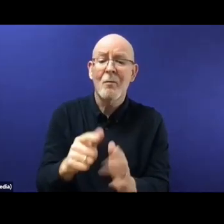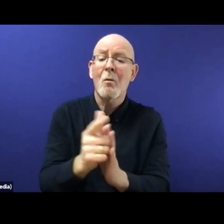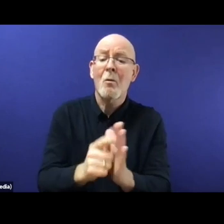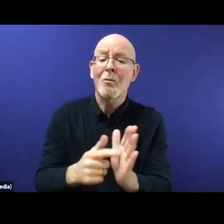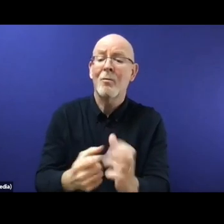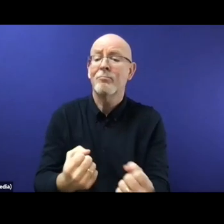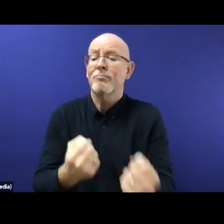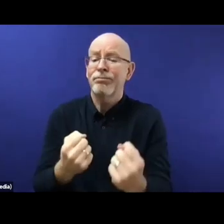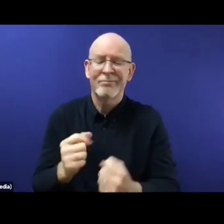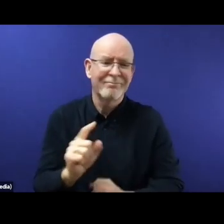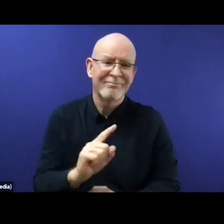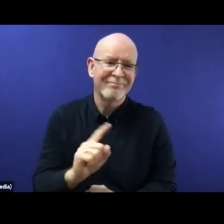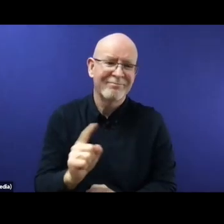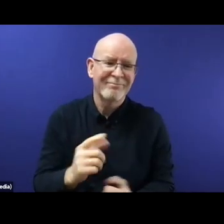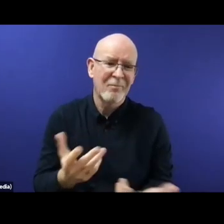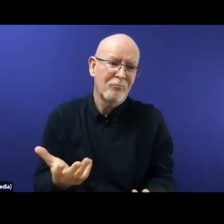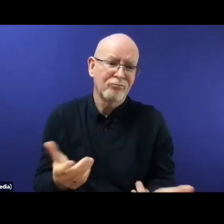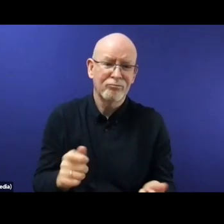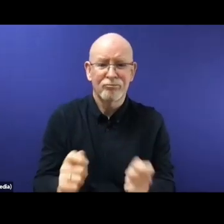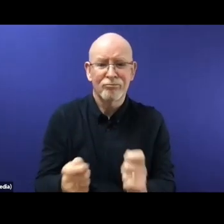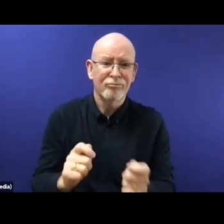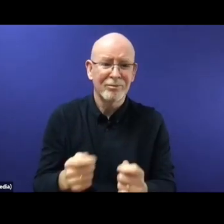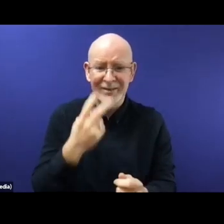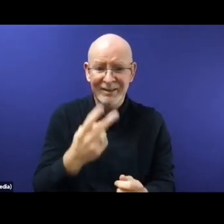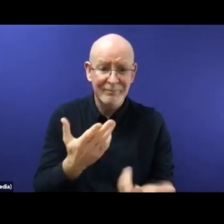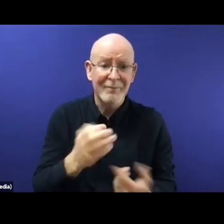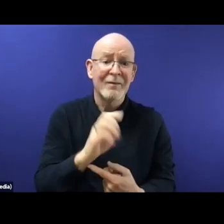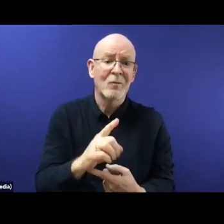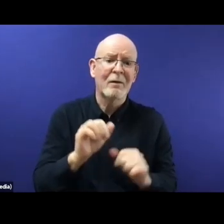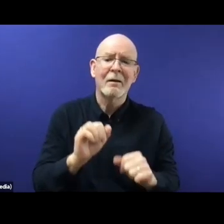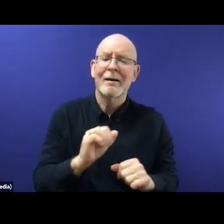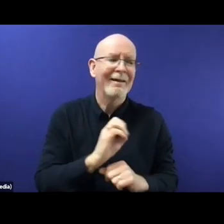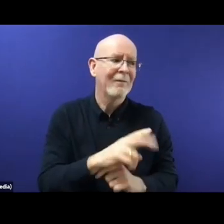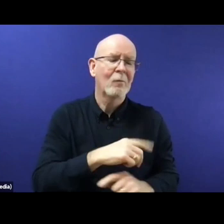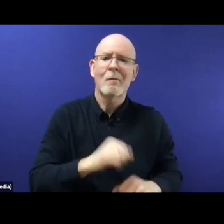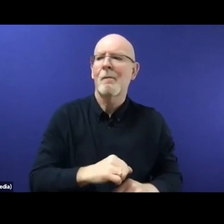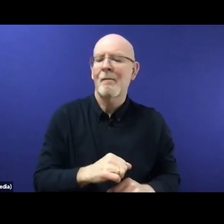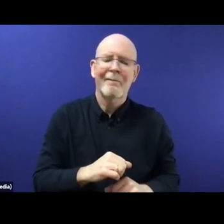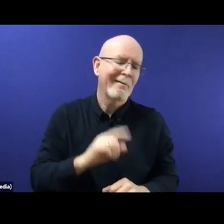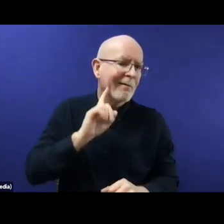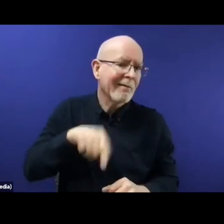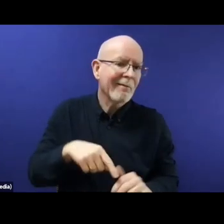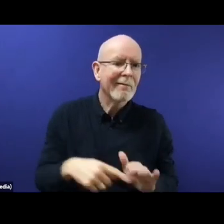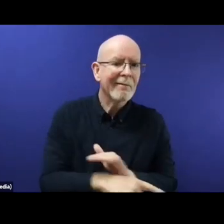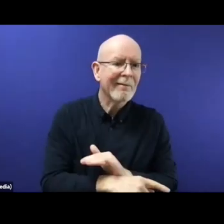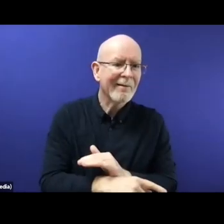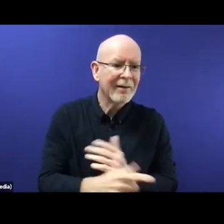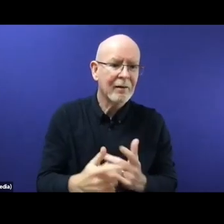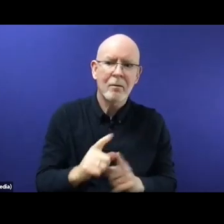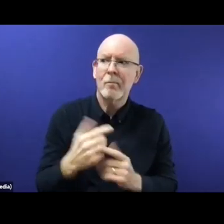the EU Turkey statement. How the camps like Moria ended up being built to detain hundreds of of Azam seekers and migrants